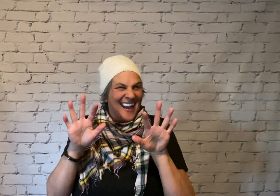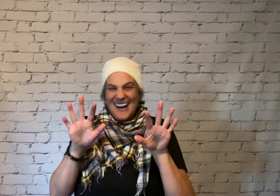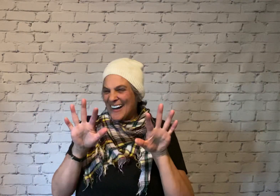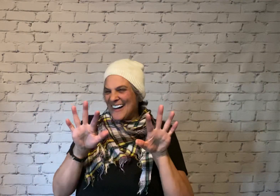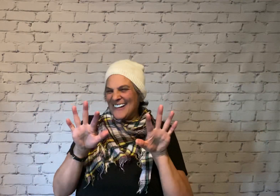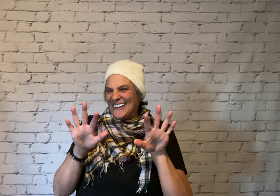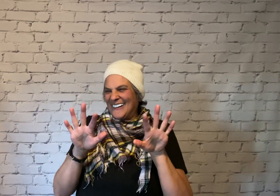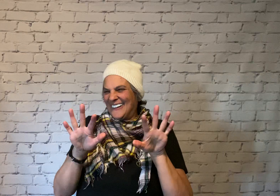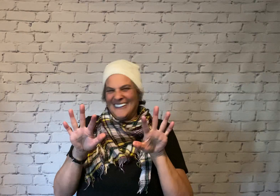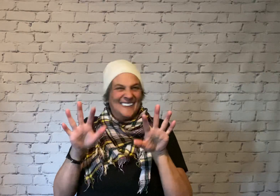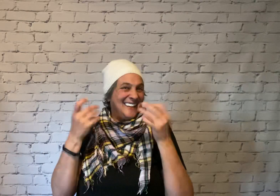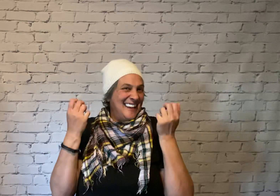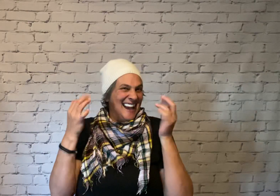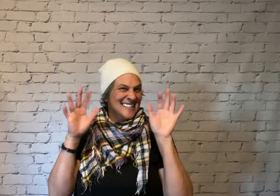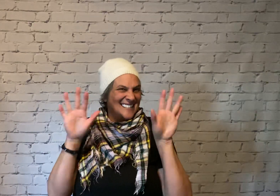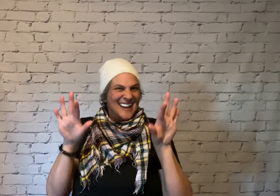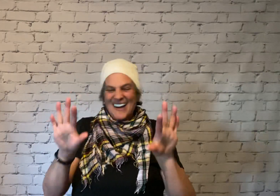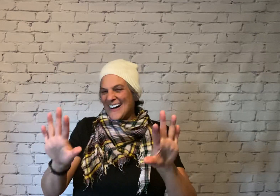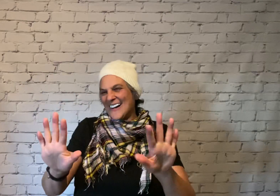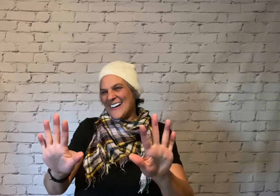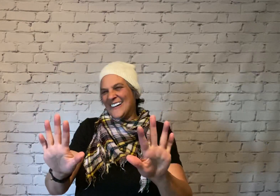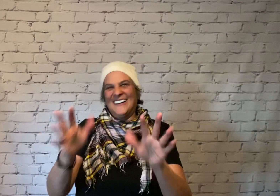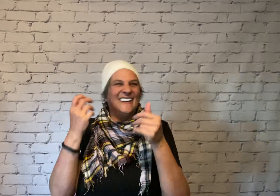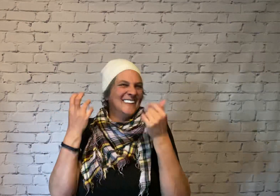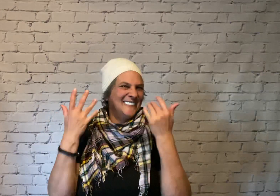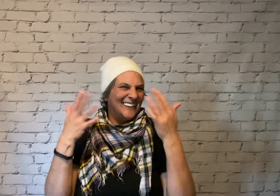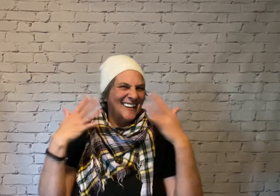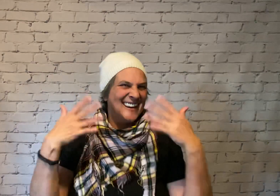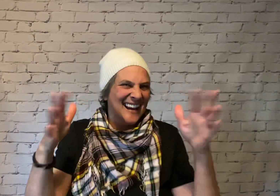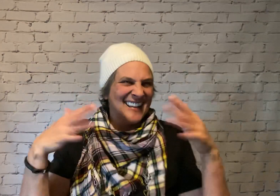Oh, yes. Oh, very nice.